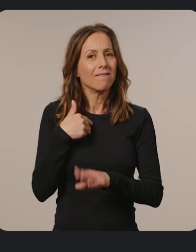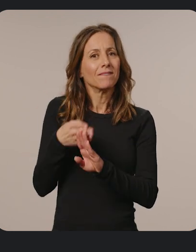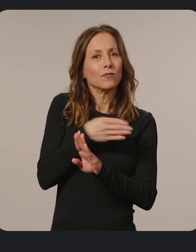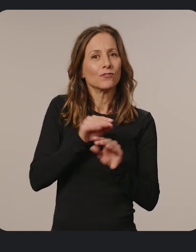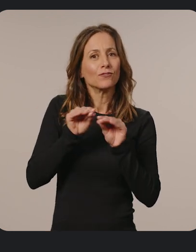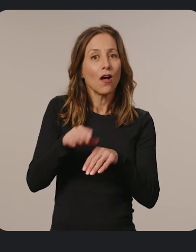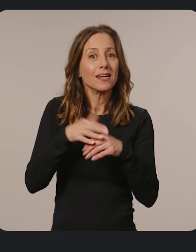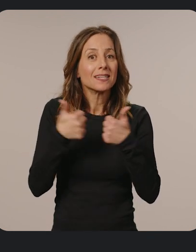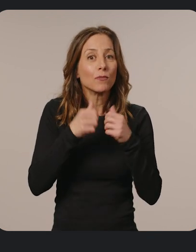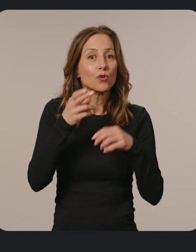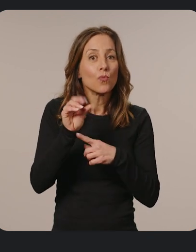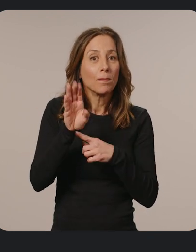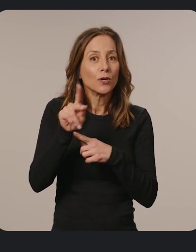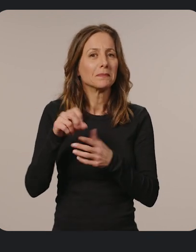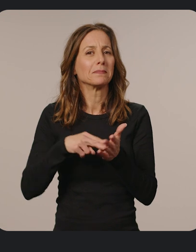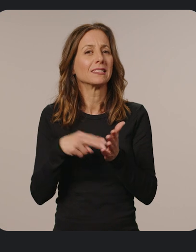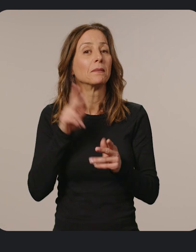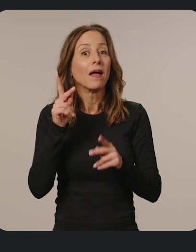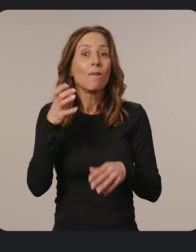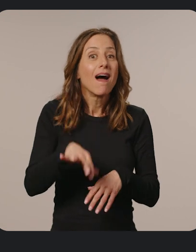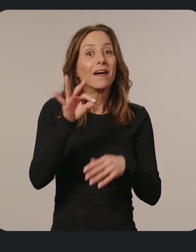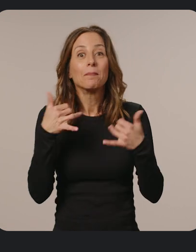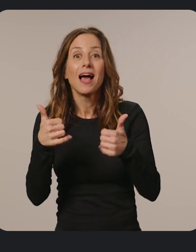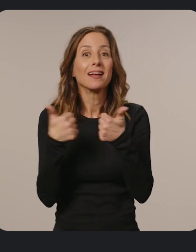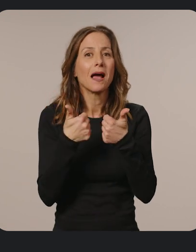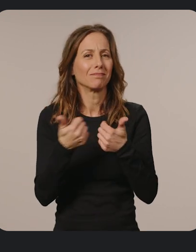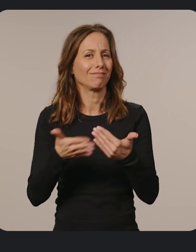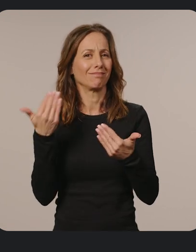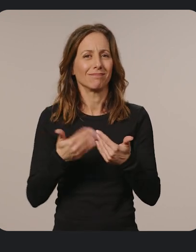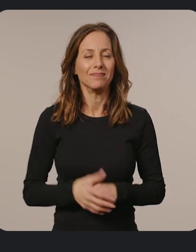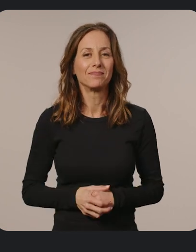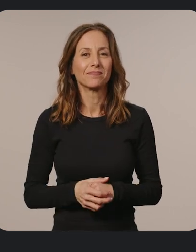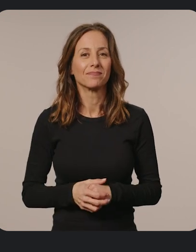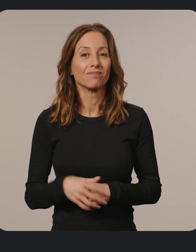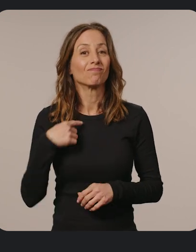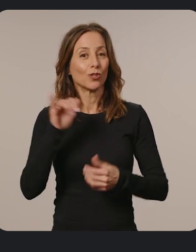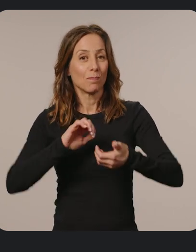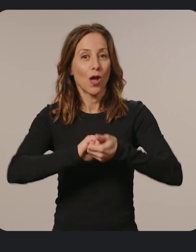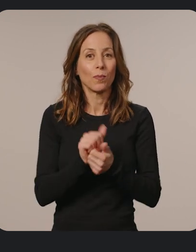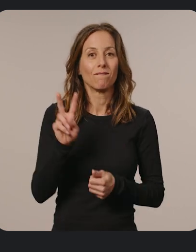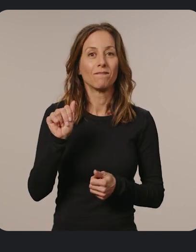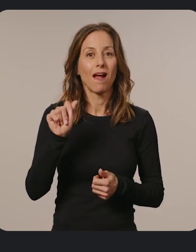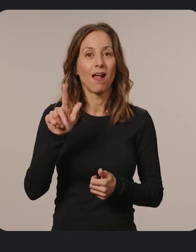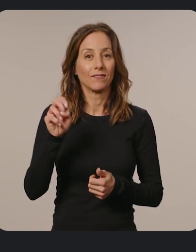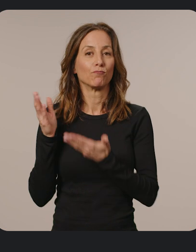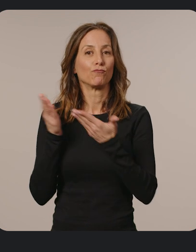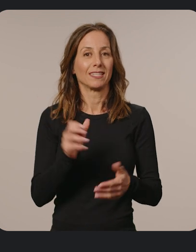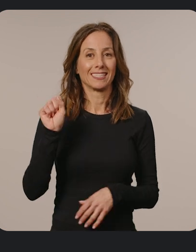on gaming Chromebooks, making it simpler for anyone to discover and play games. We've also partnered with Valve to bring Steam